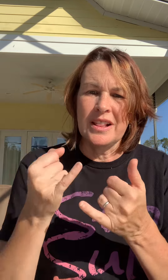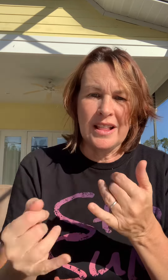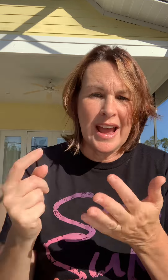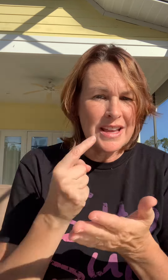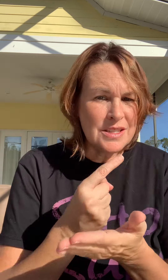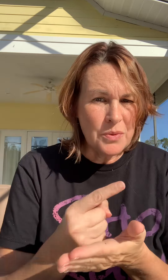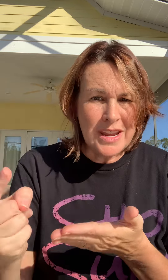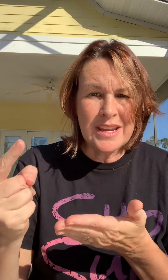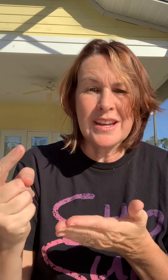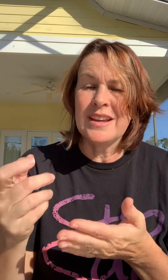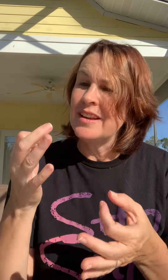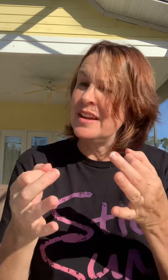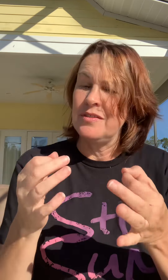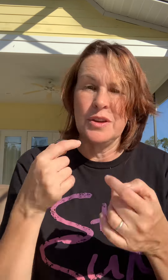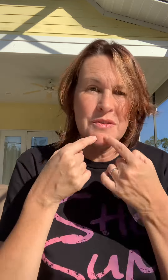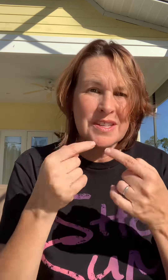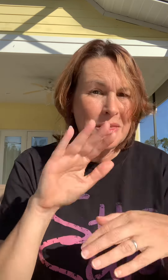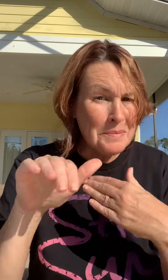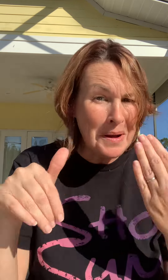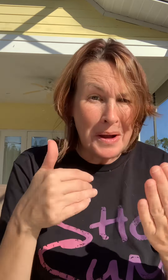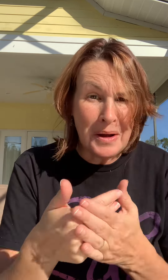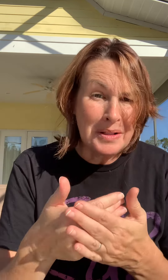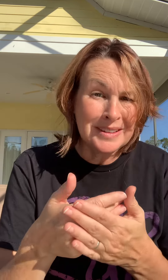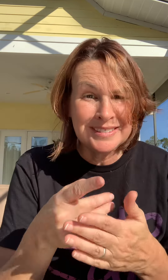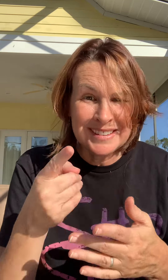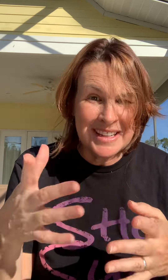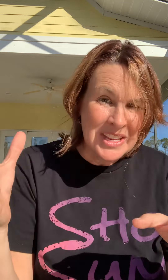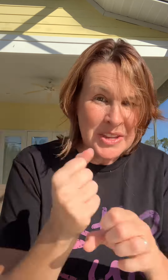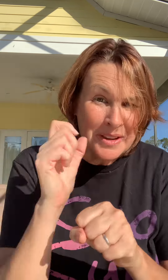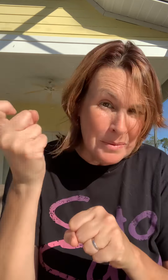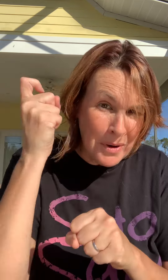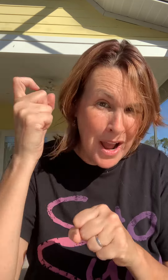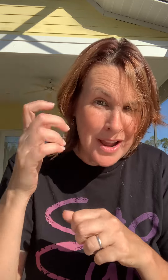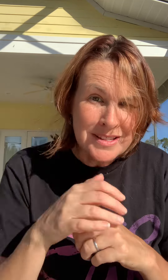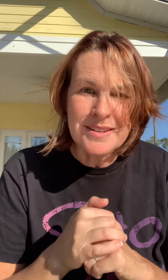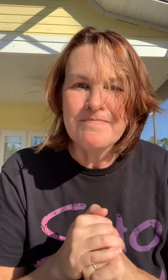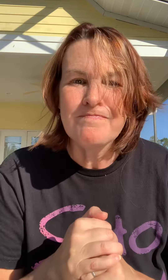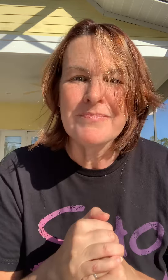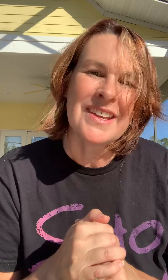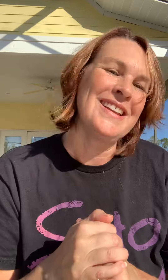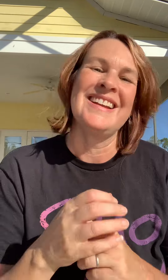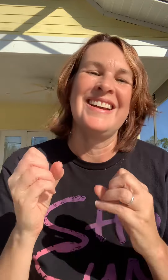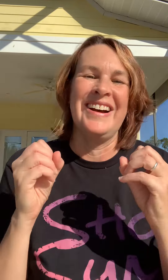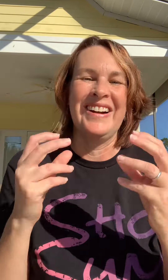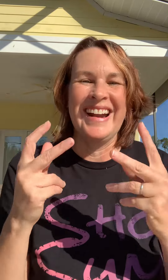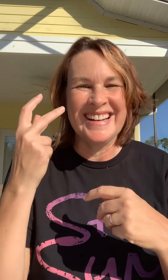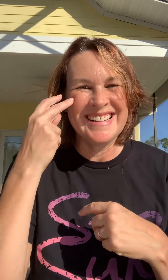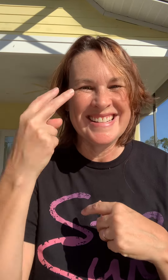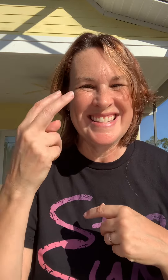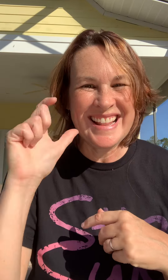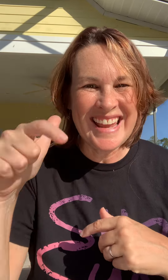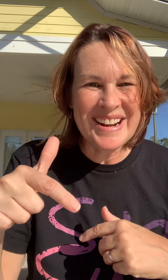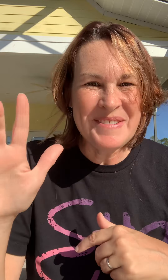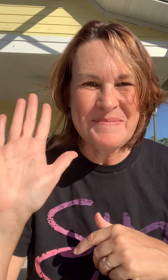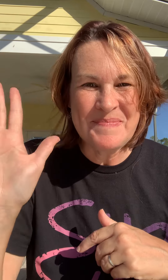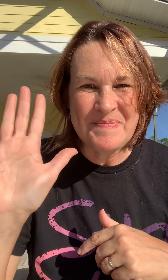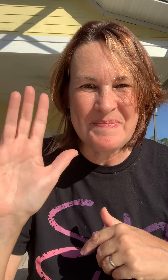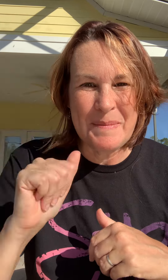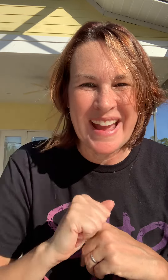the last week if you've said them all you get a prize all right see you later bye bye